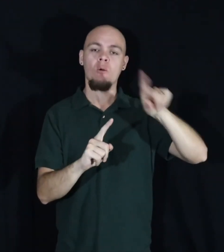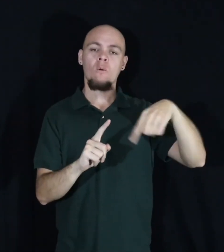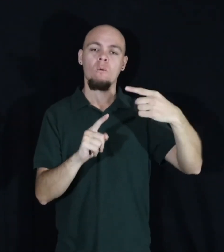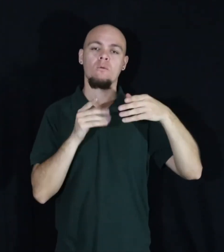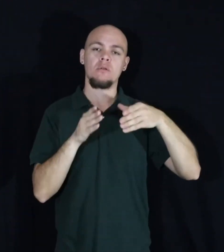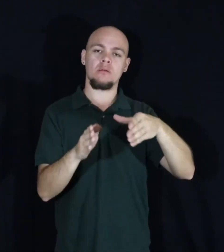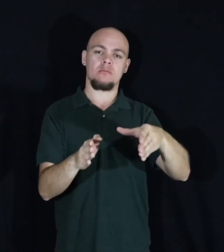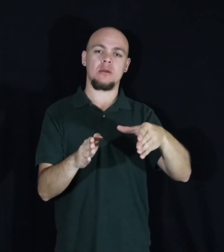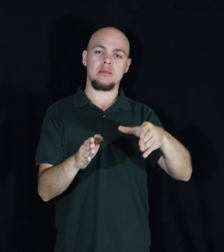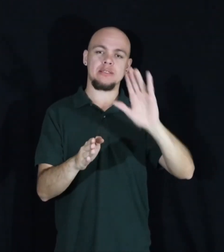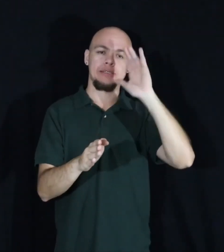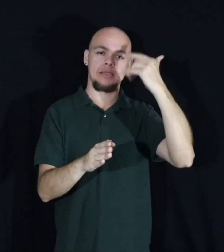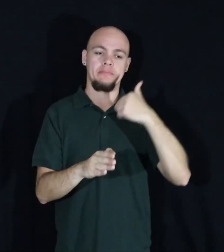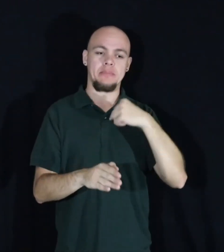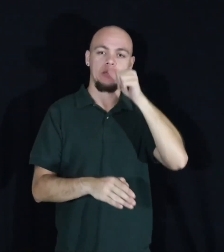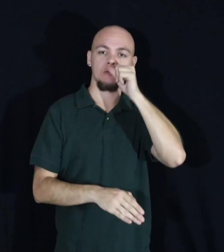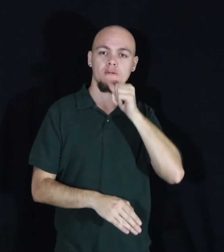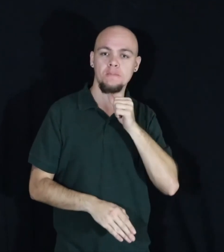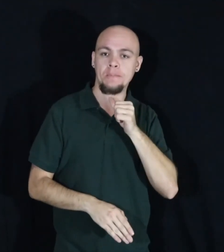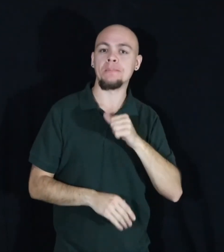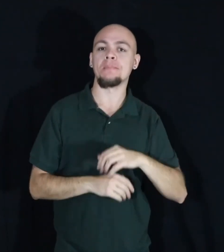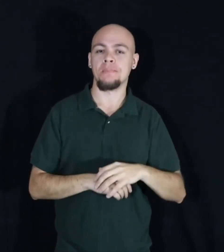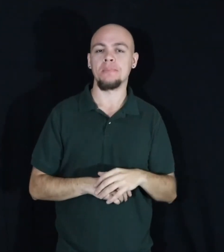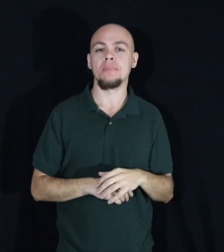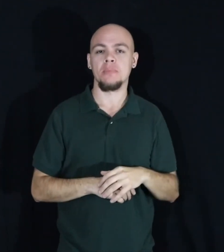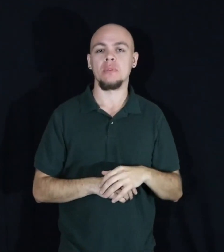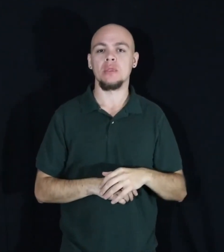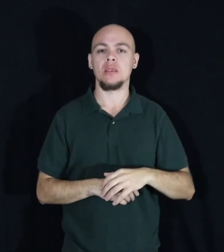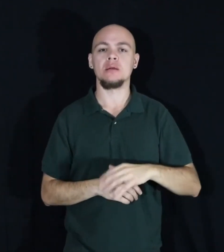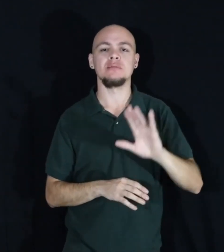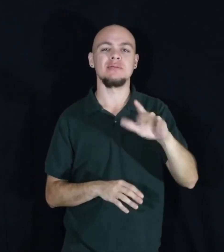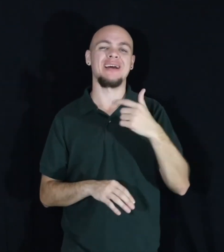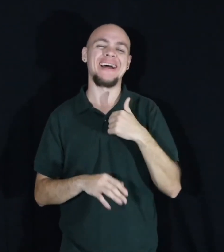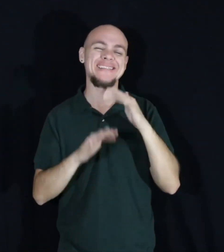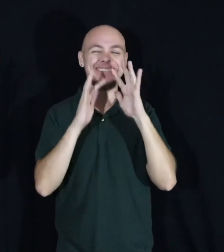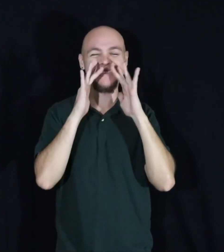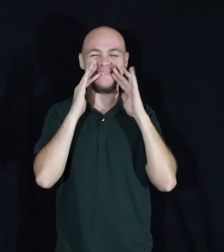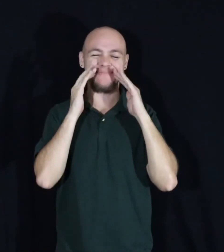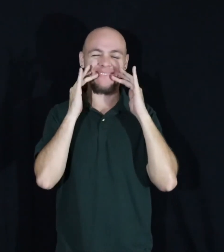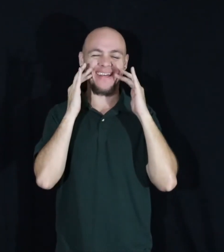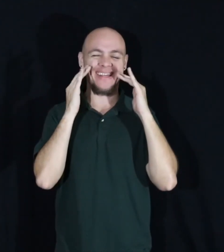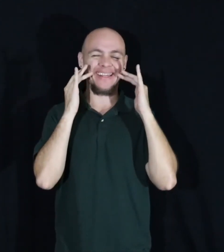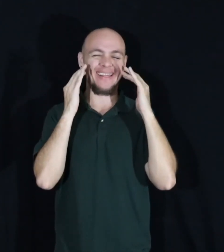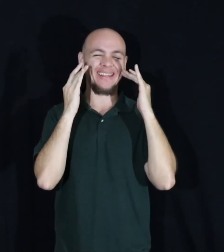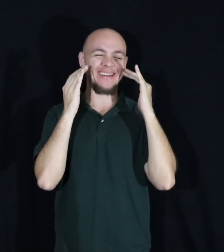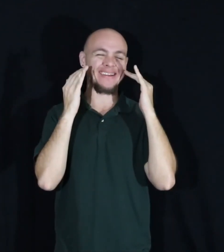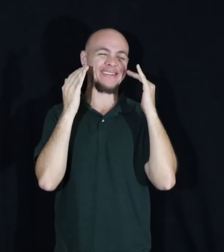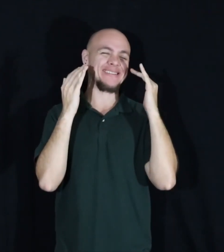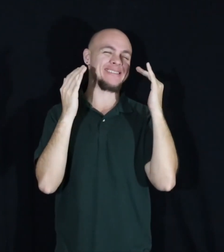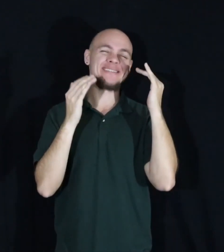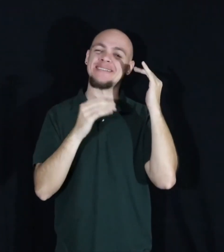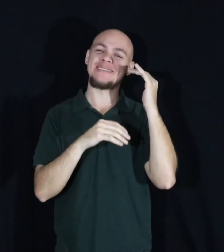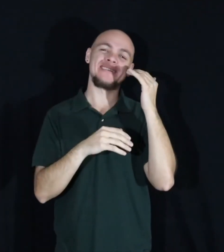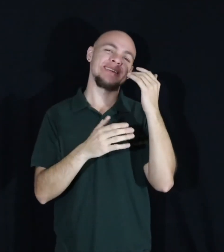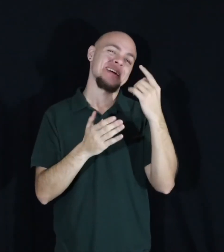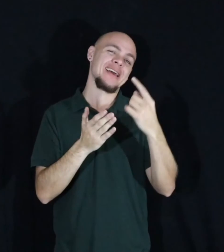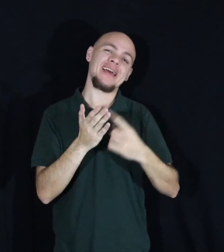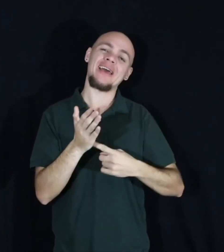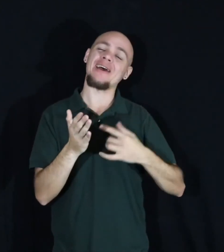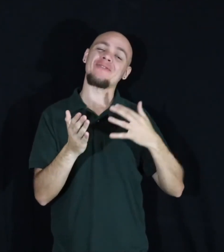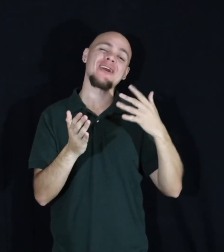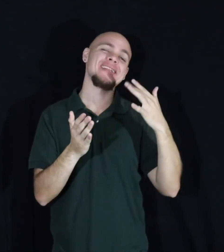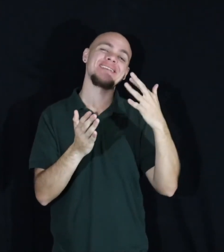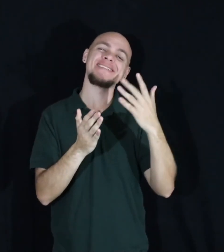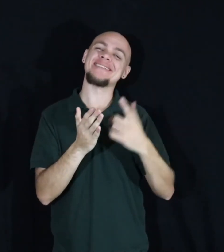it seems that I cope. See, I smile every now and then. See,